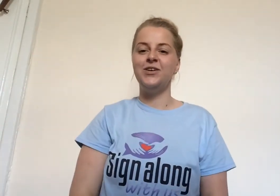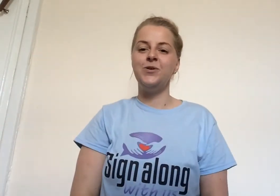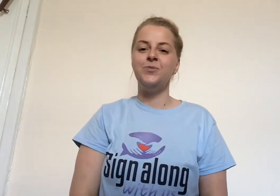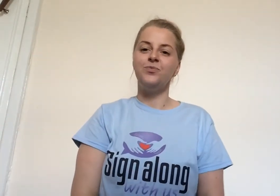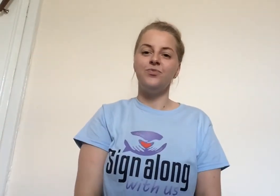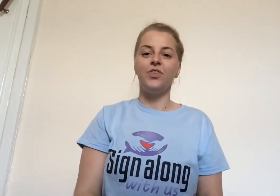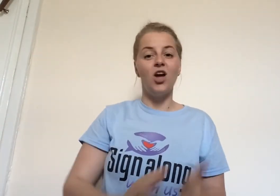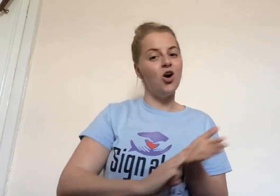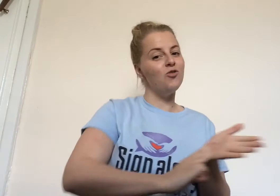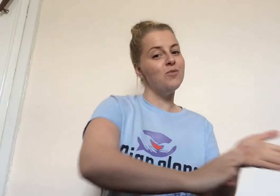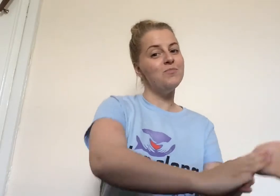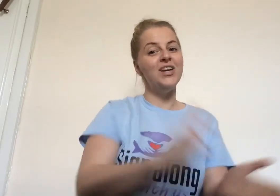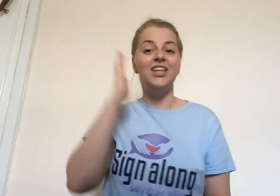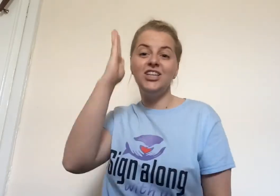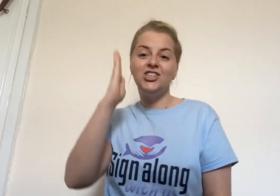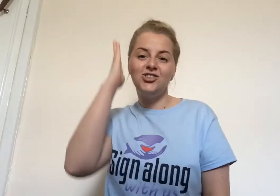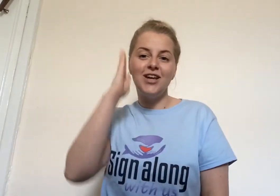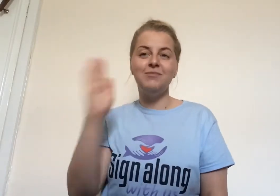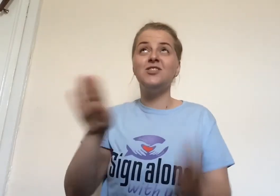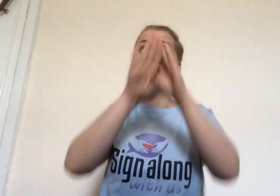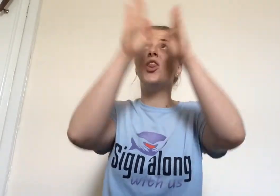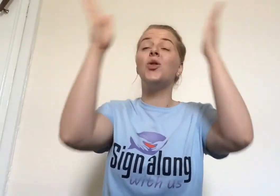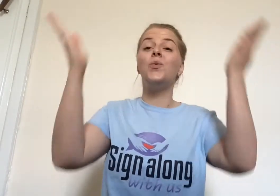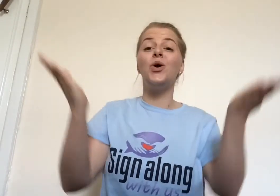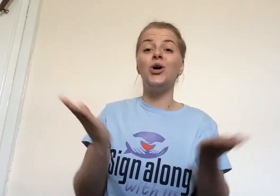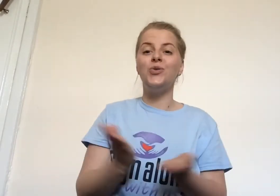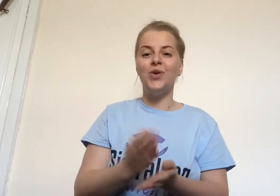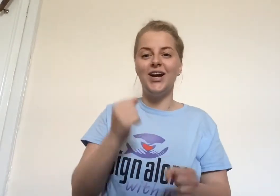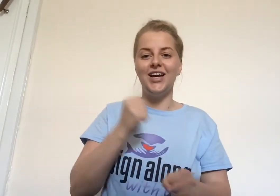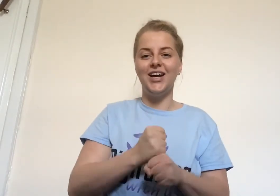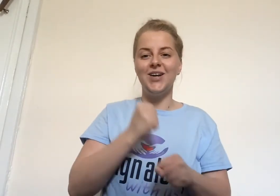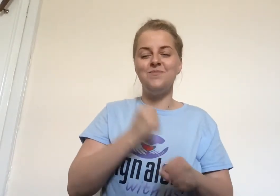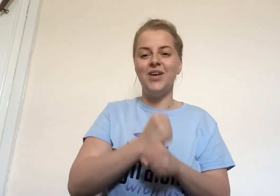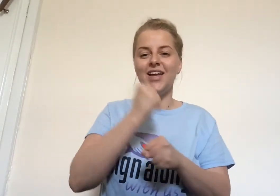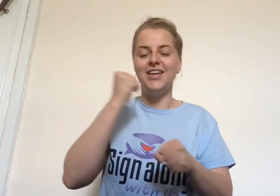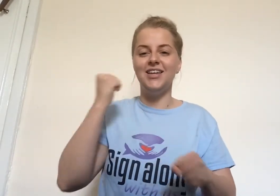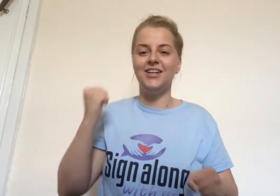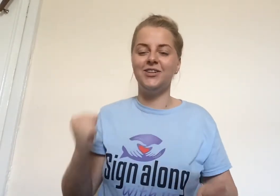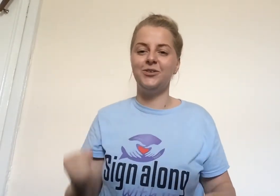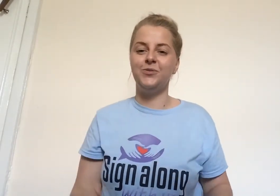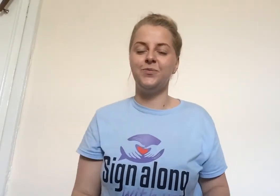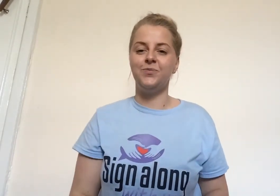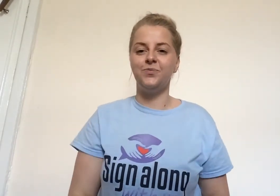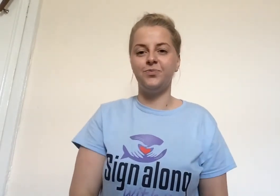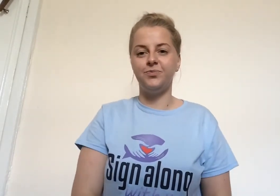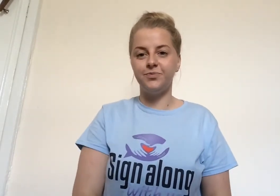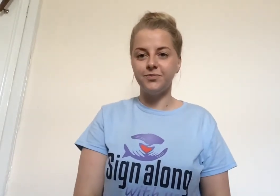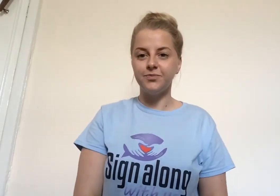A million dreams for the world we're gonna make. A